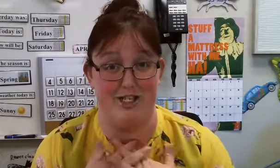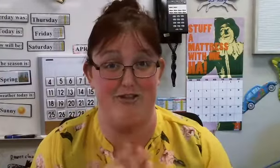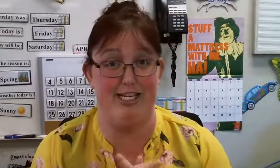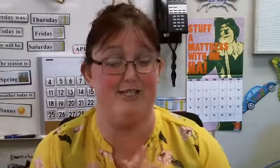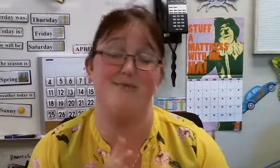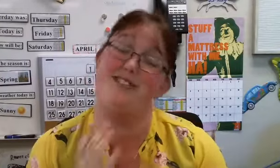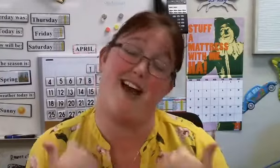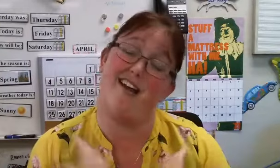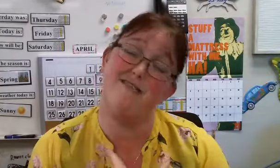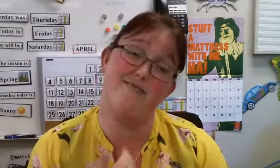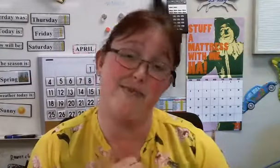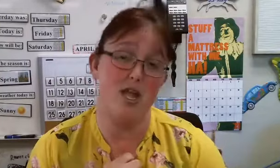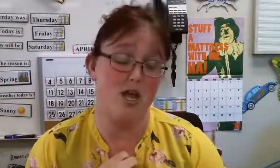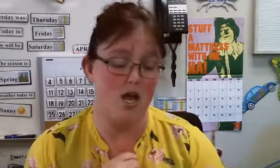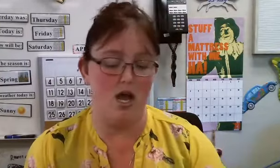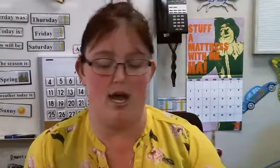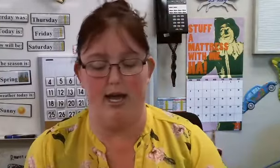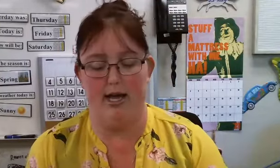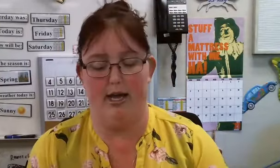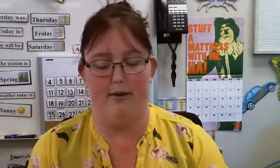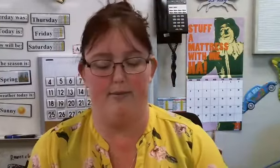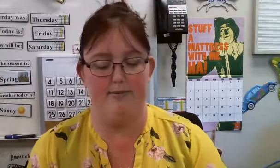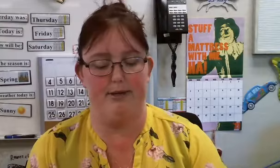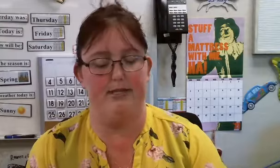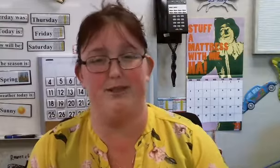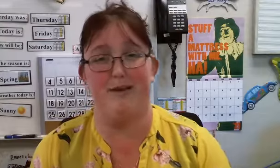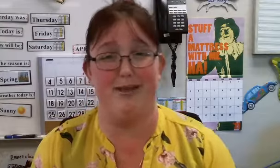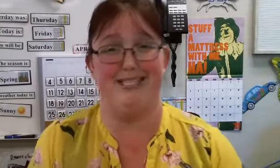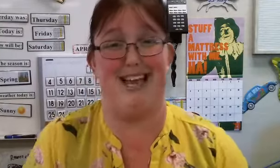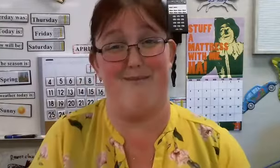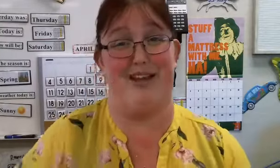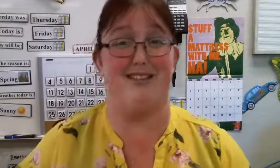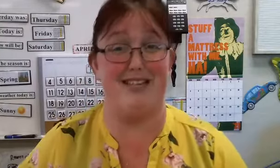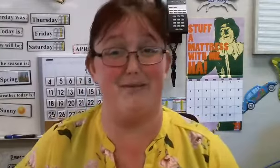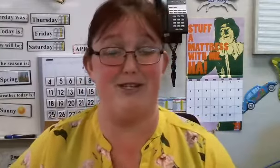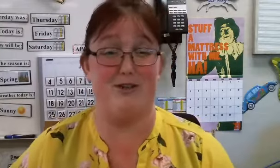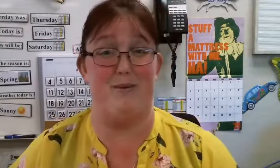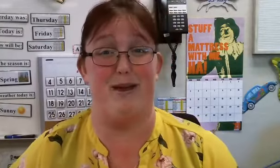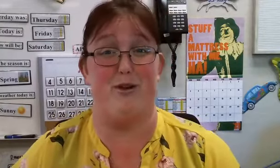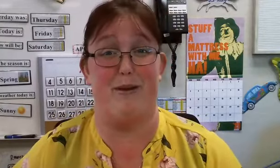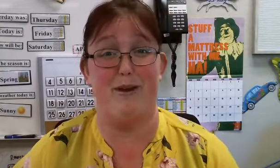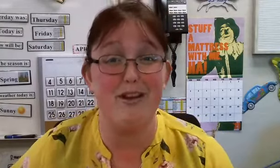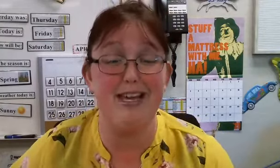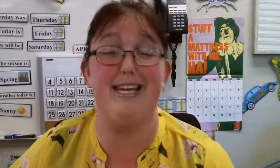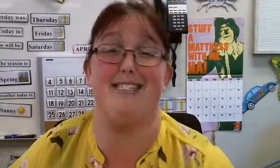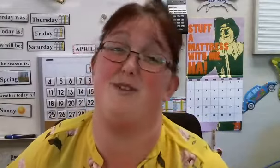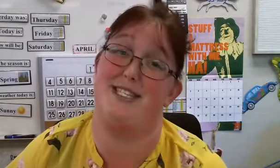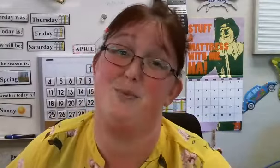is doing. So, I'm just tired. Um, but, so that means I need to make sure maybe I go to bed early, get some rest this